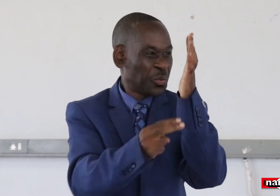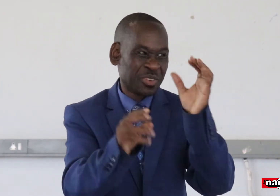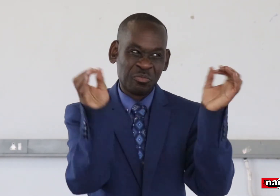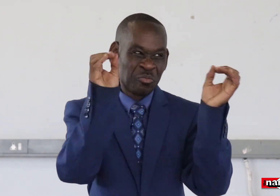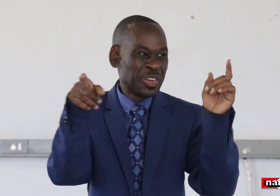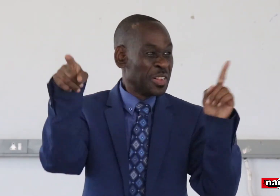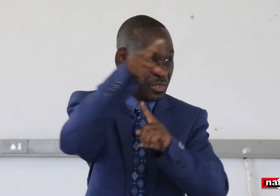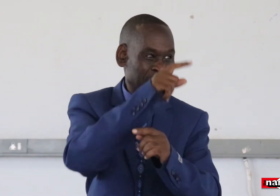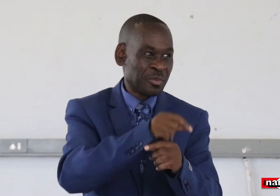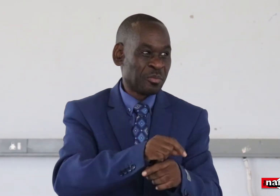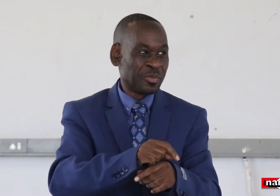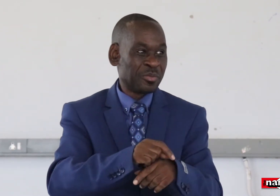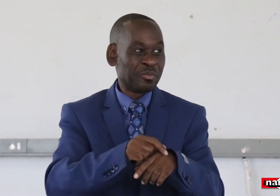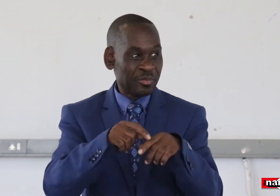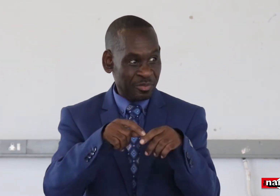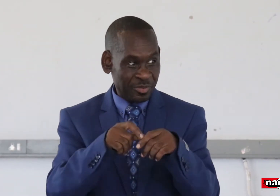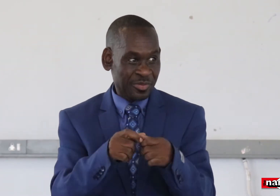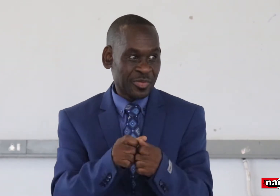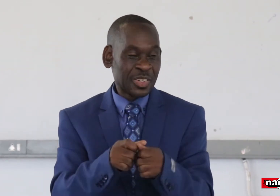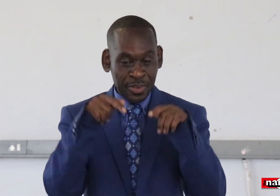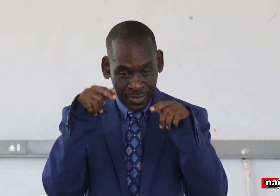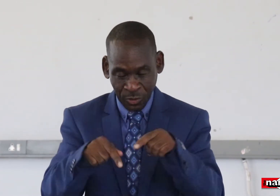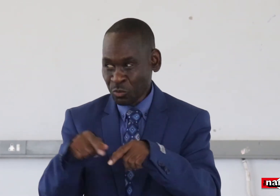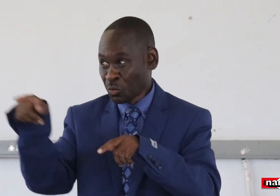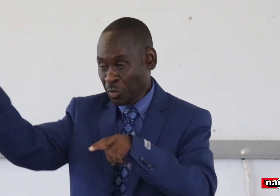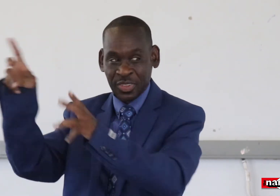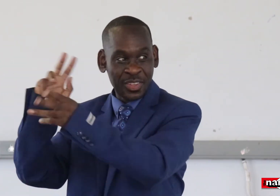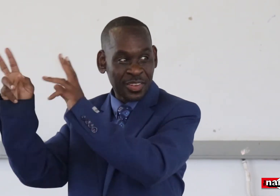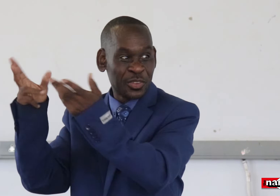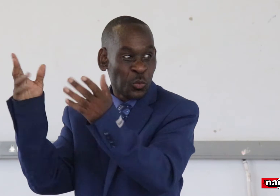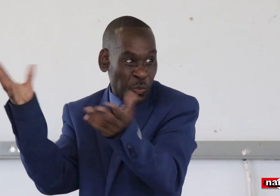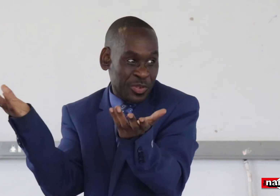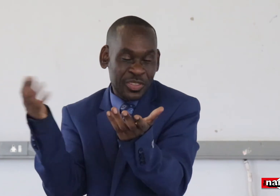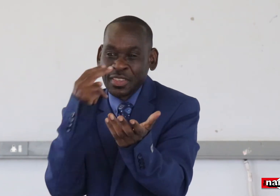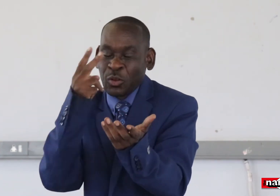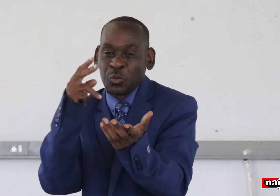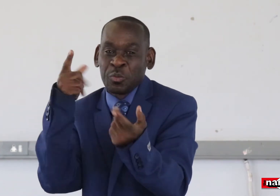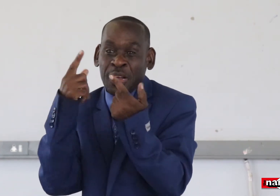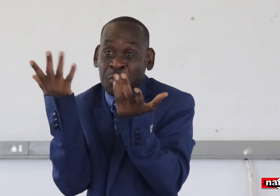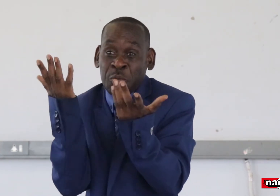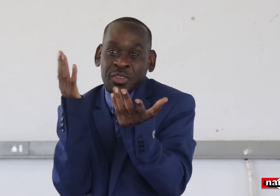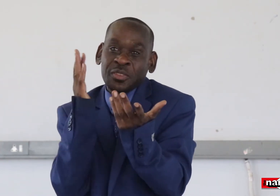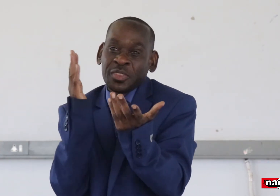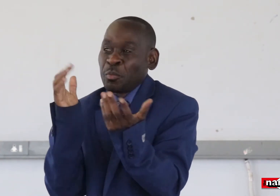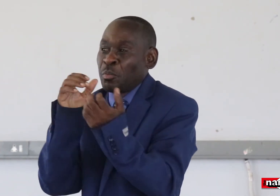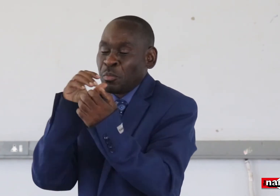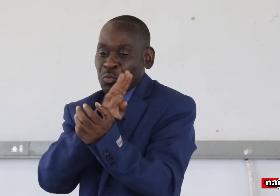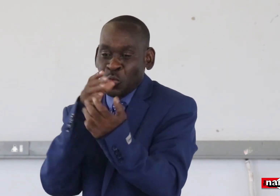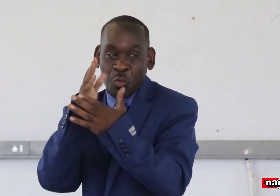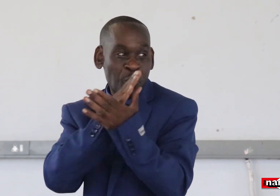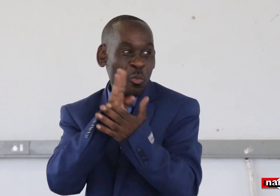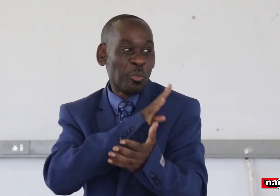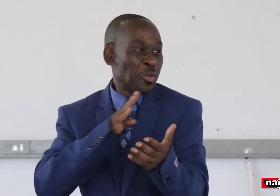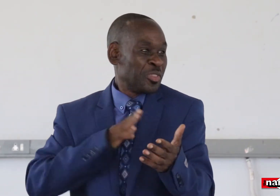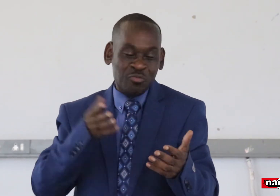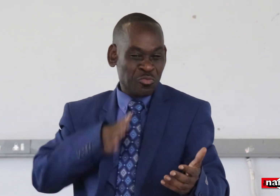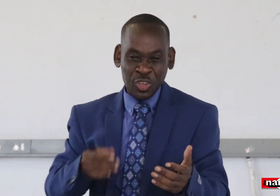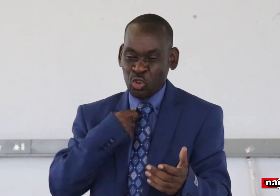So meaning that if they are not following a directive from the ministry, we don't know what action would be taken.